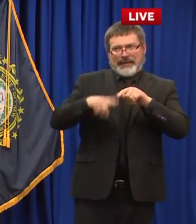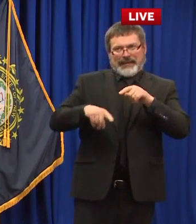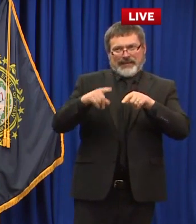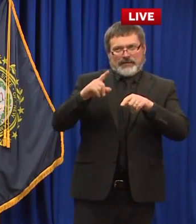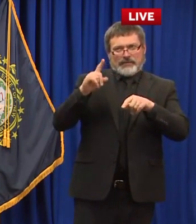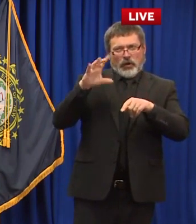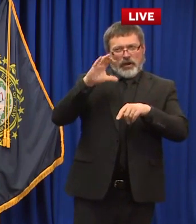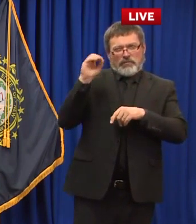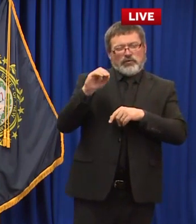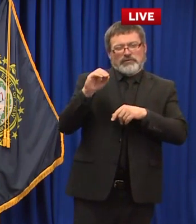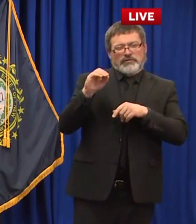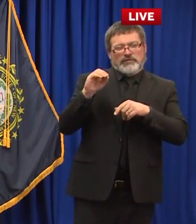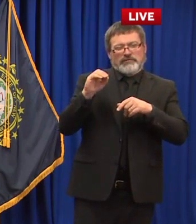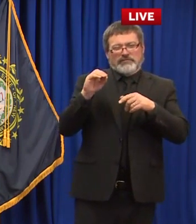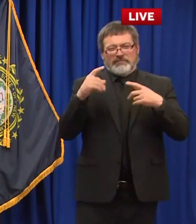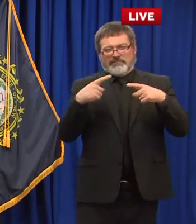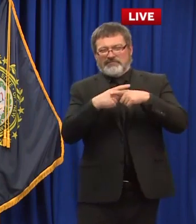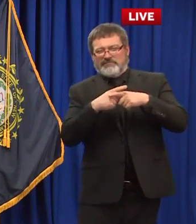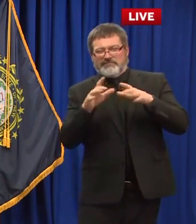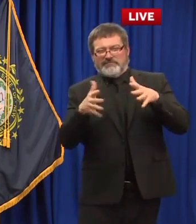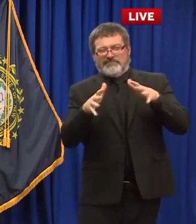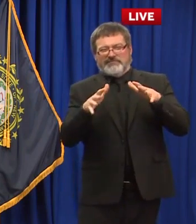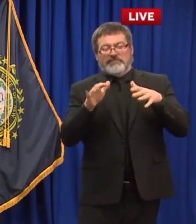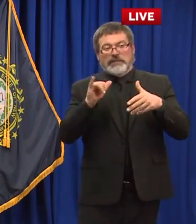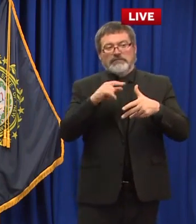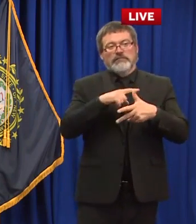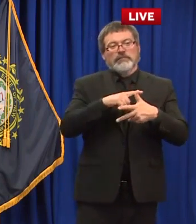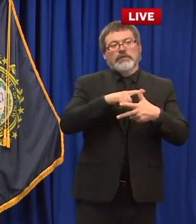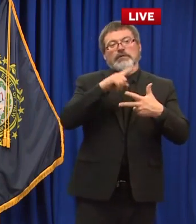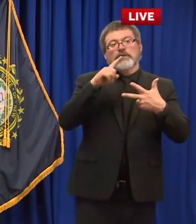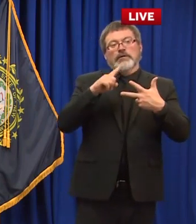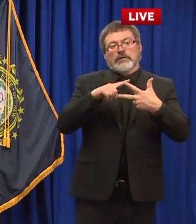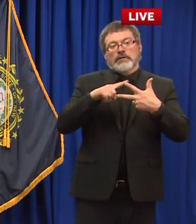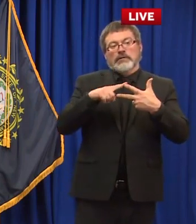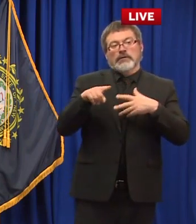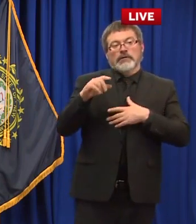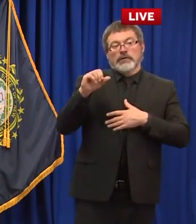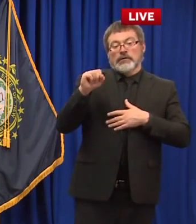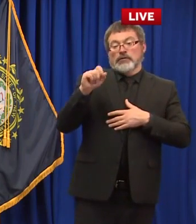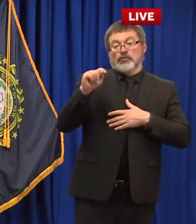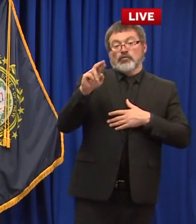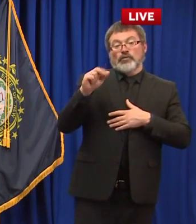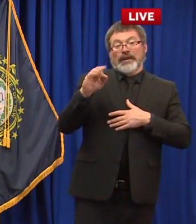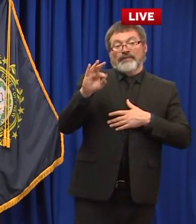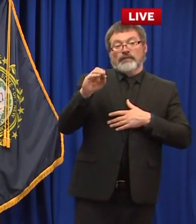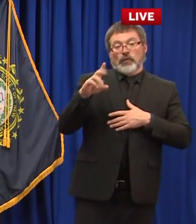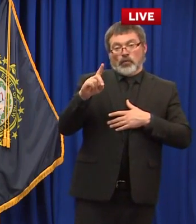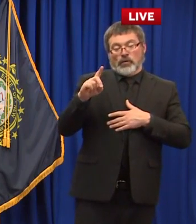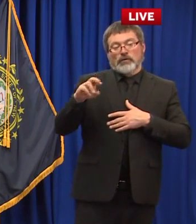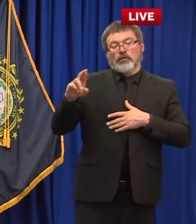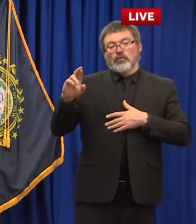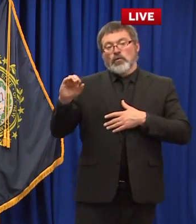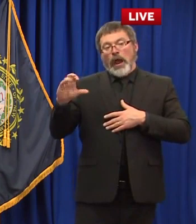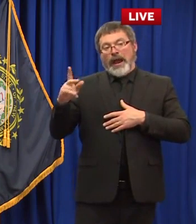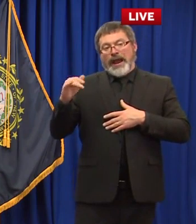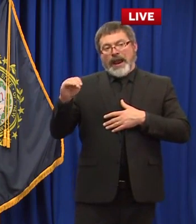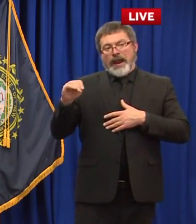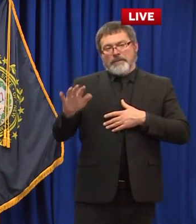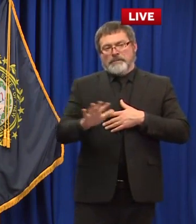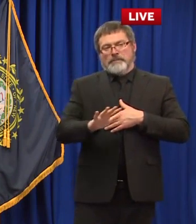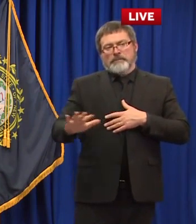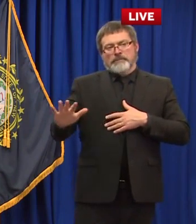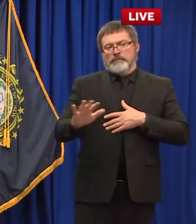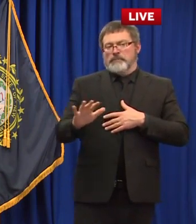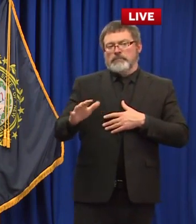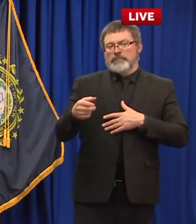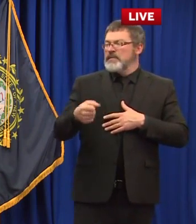strafford and rockingham coming so when it comes time for them to flex over 100 you might want to guess how many